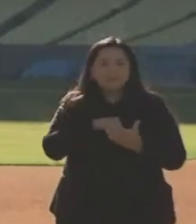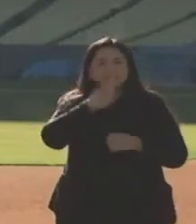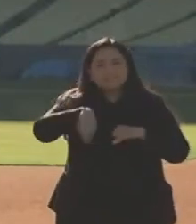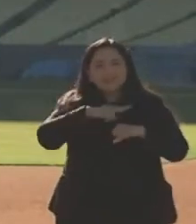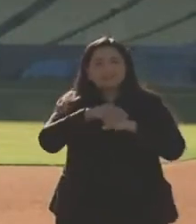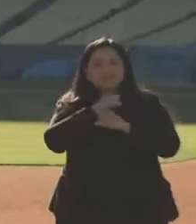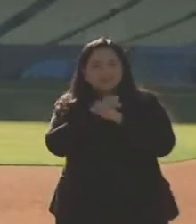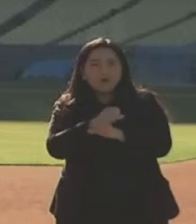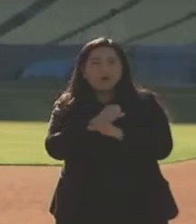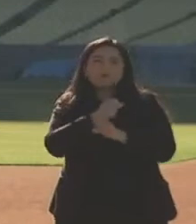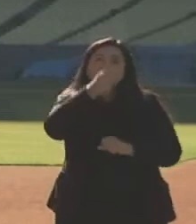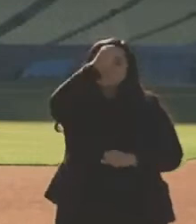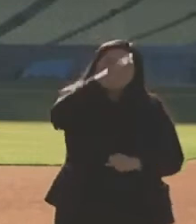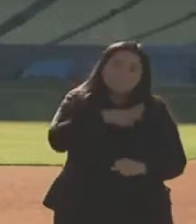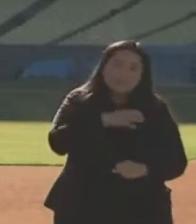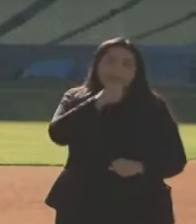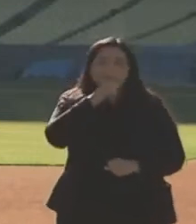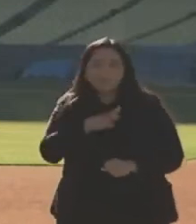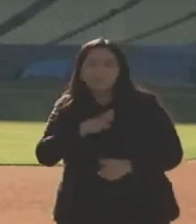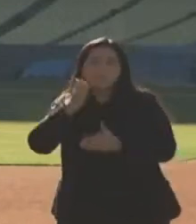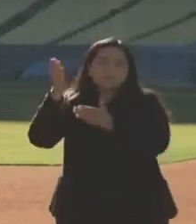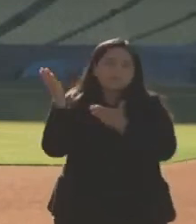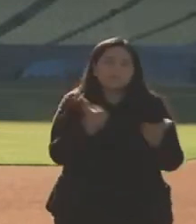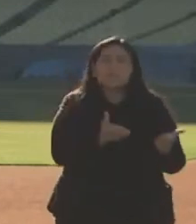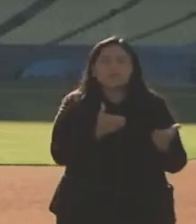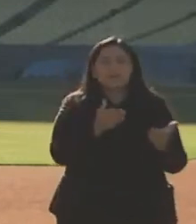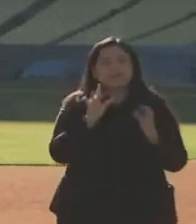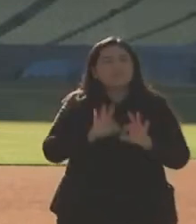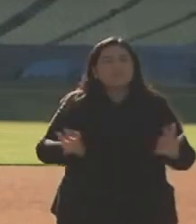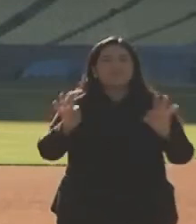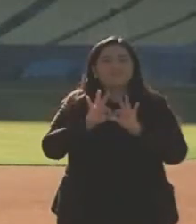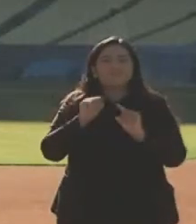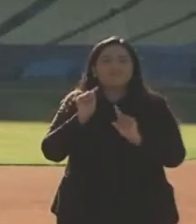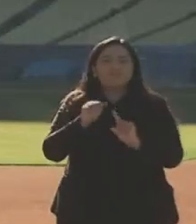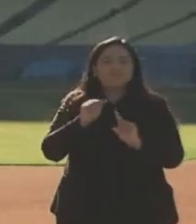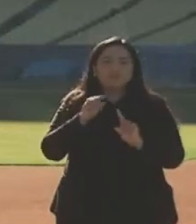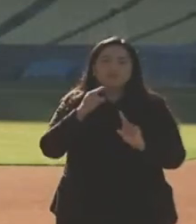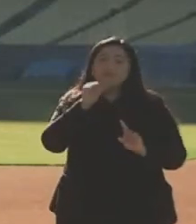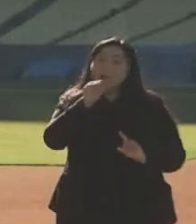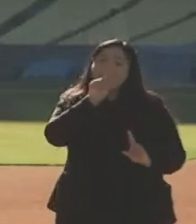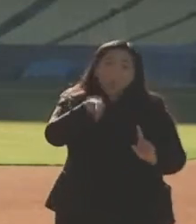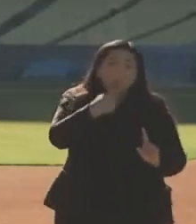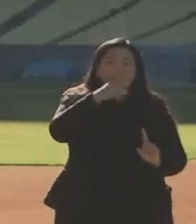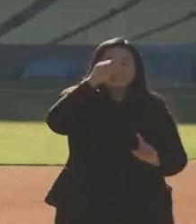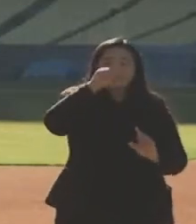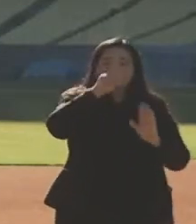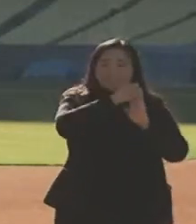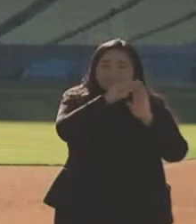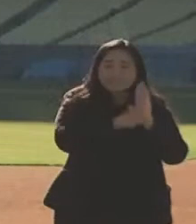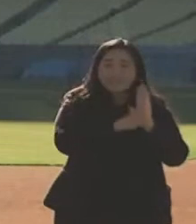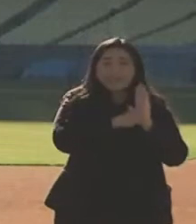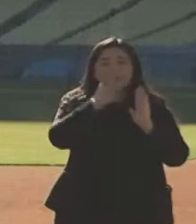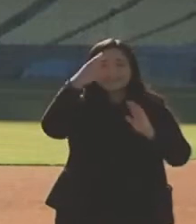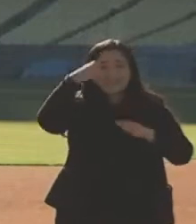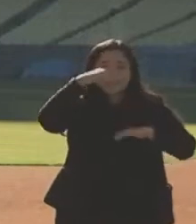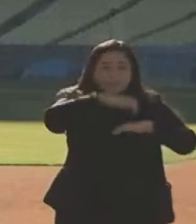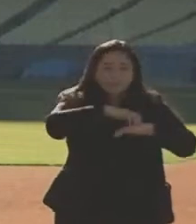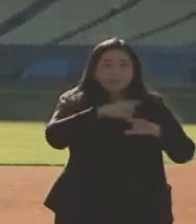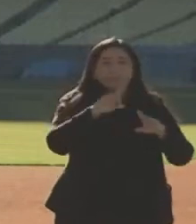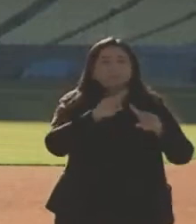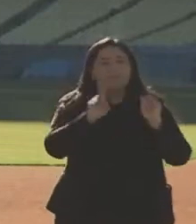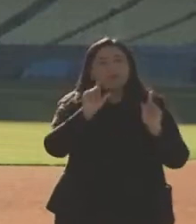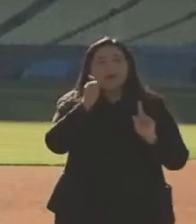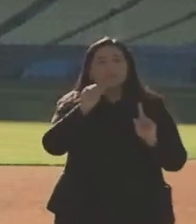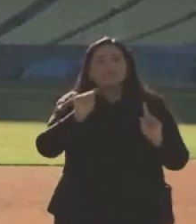to be deployed, critical assets, cropping down the state, not just the state capital. We put other security measures, perimeter measures in place.